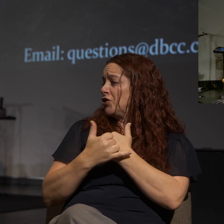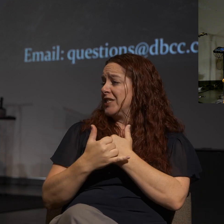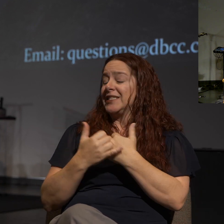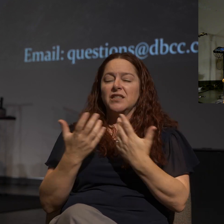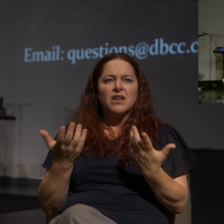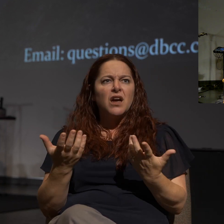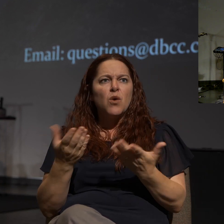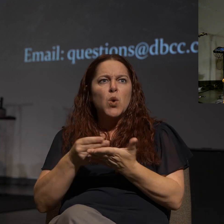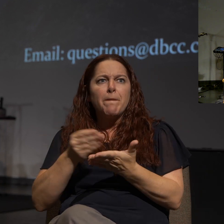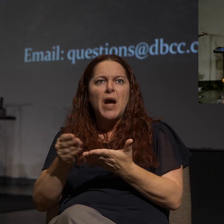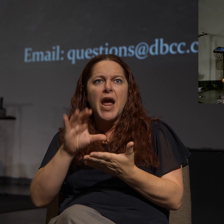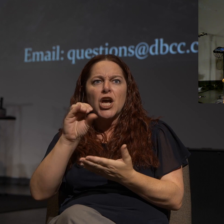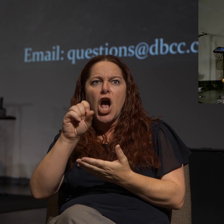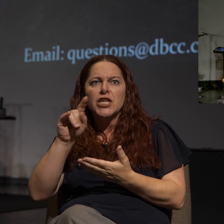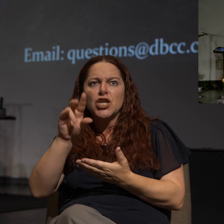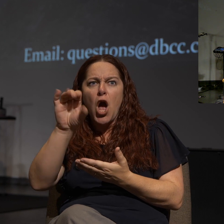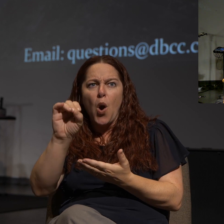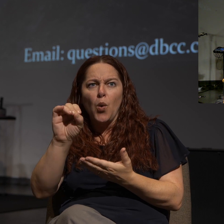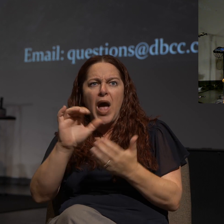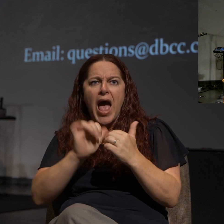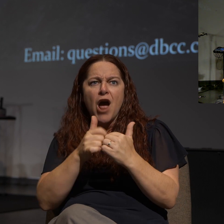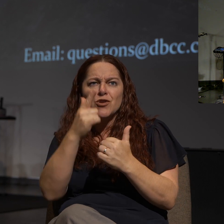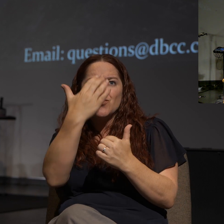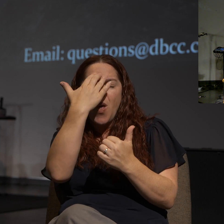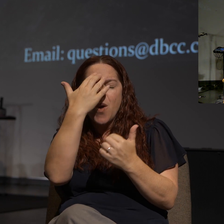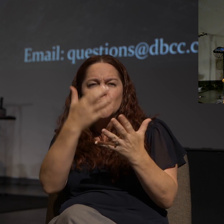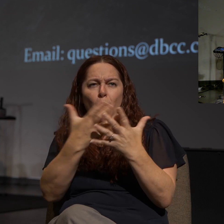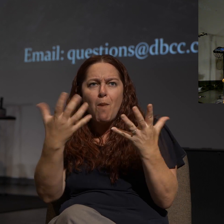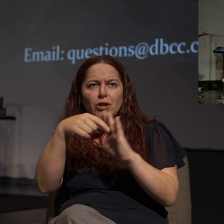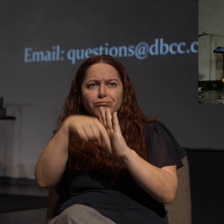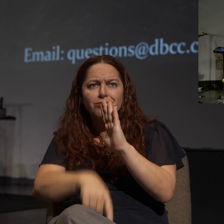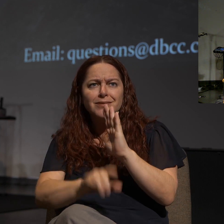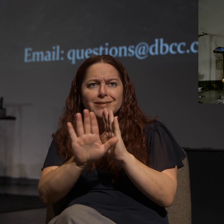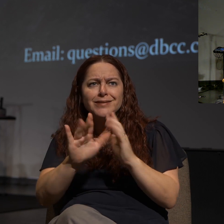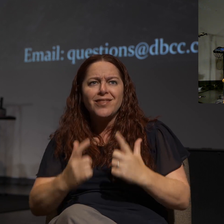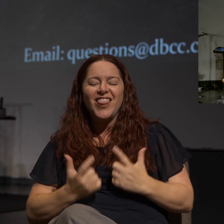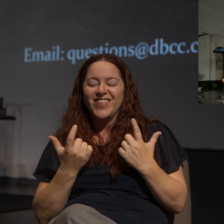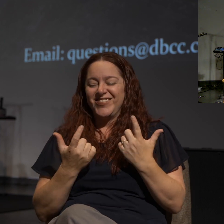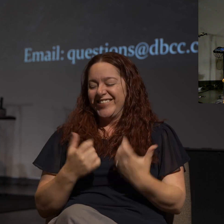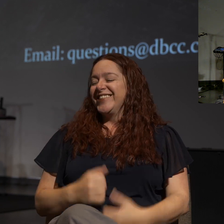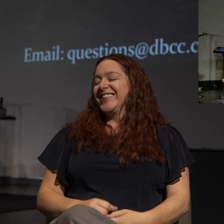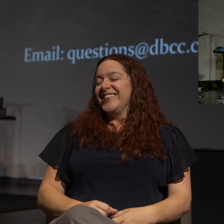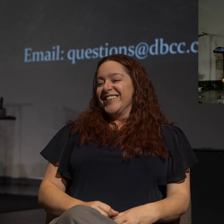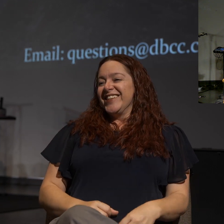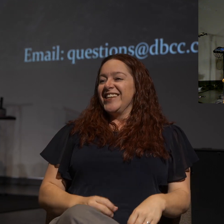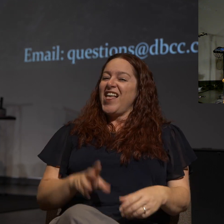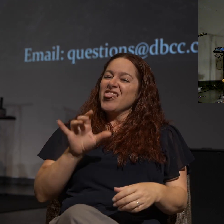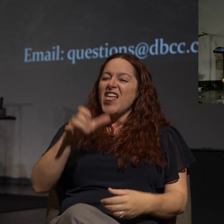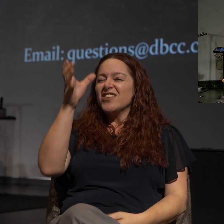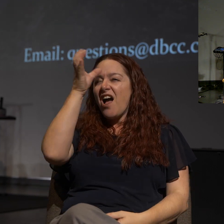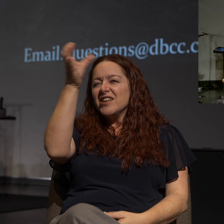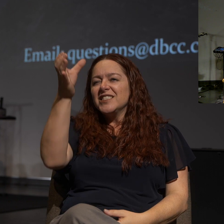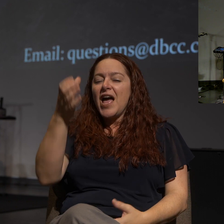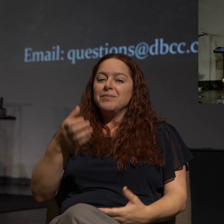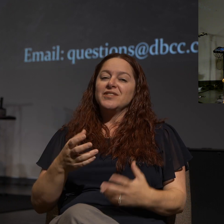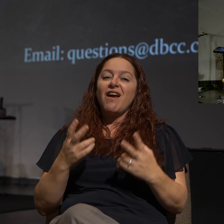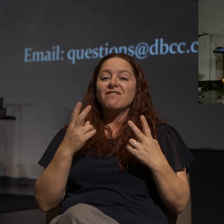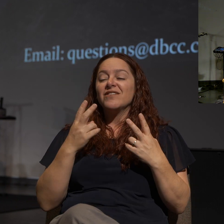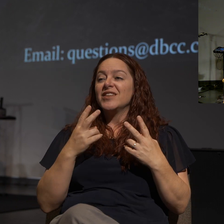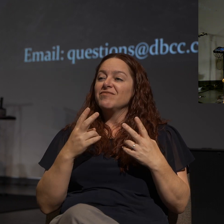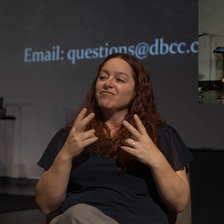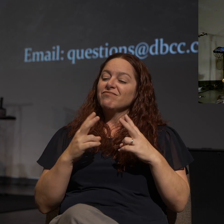buying things at Costco. Oh, how do you, why? And so, winsome has to do with this concept of being very